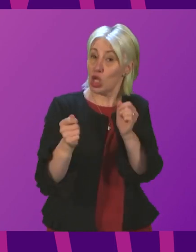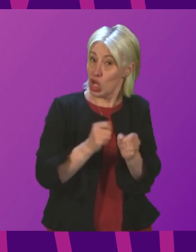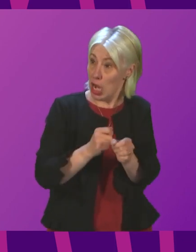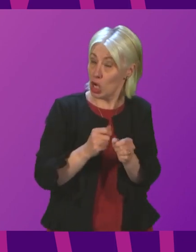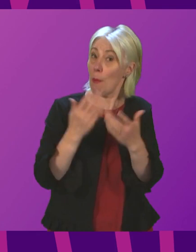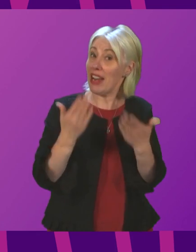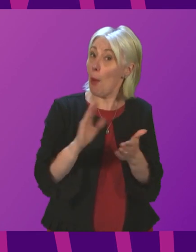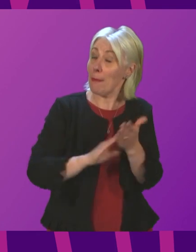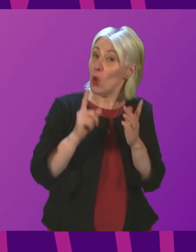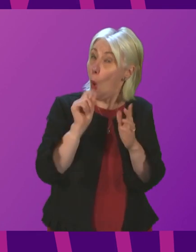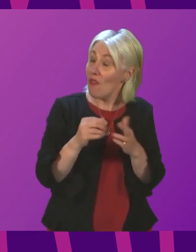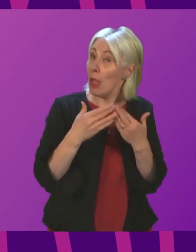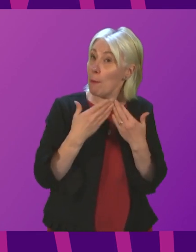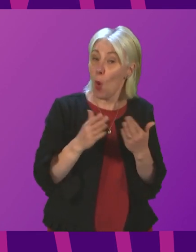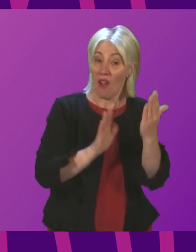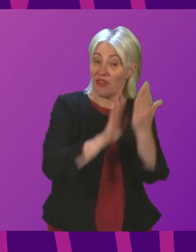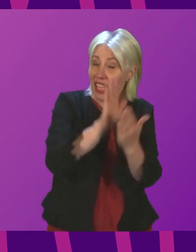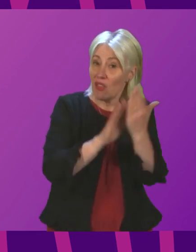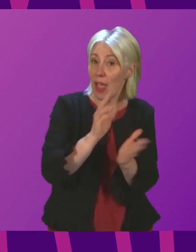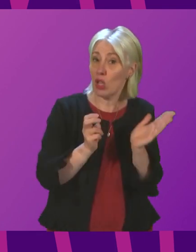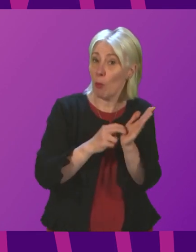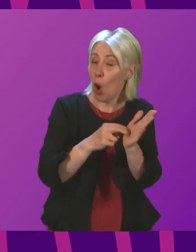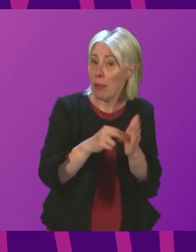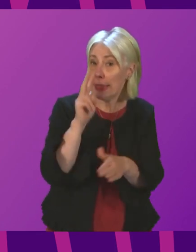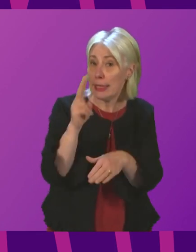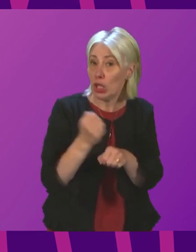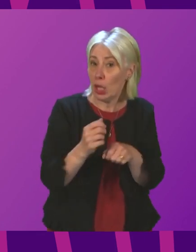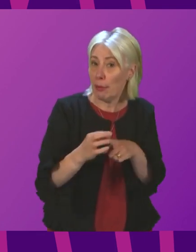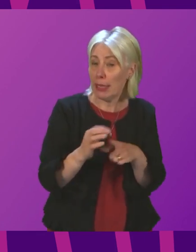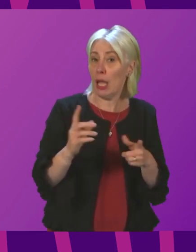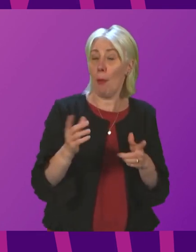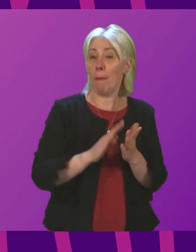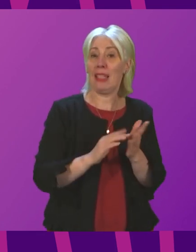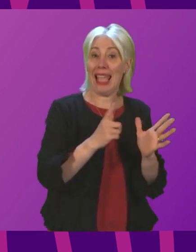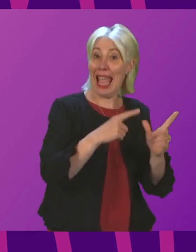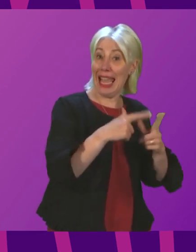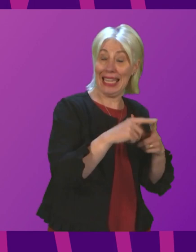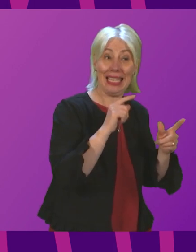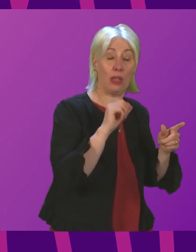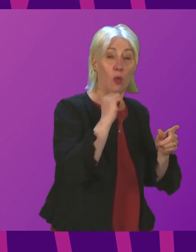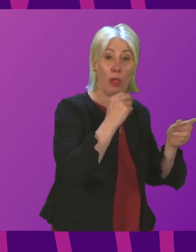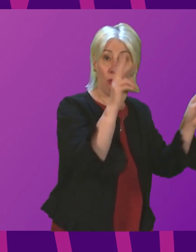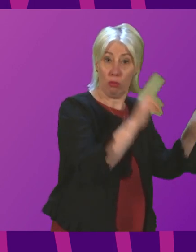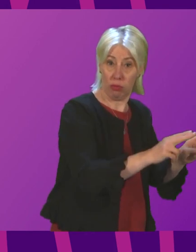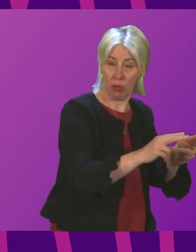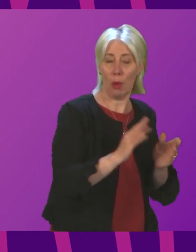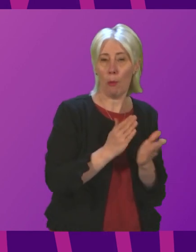face-to-face appointments, which will hopefully help in relation to that pressure that we're seeing at the front door of A&E departments. Megan Gallagher.